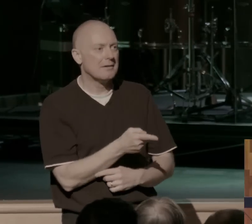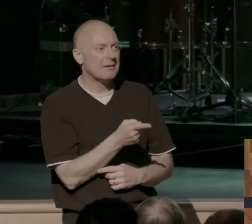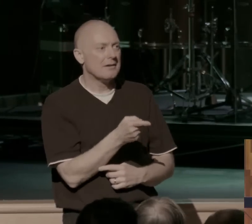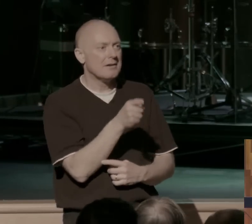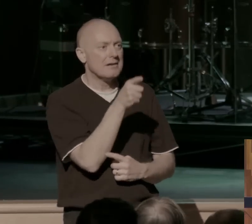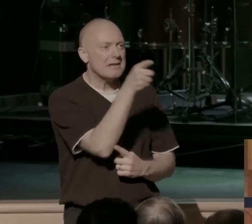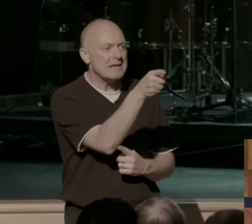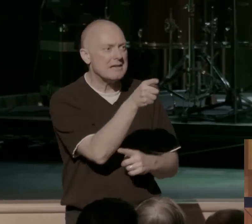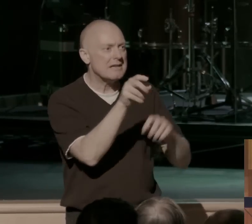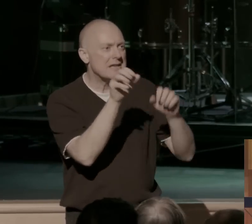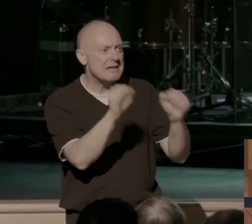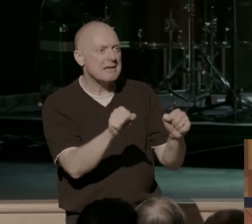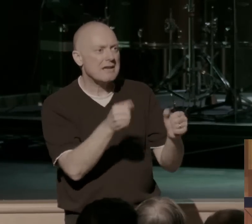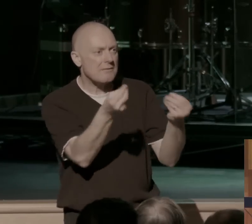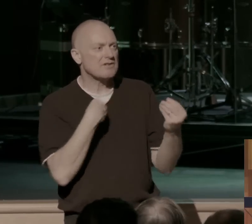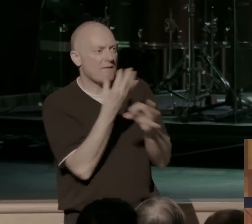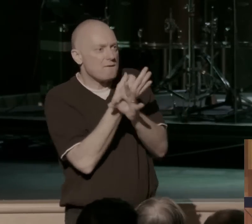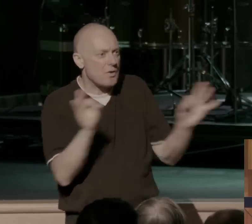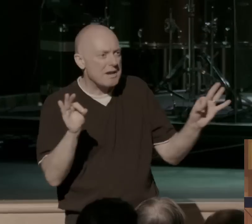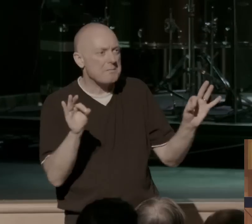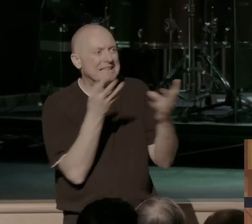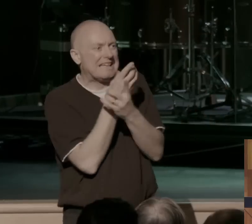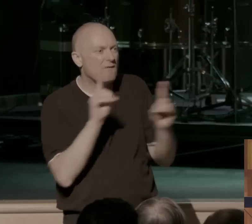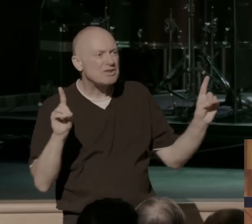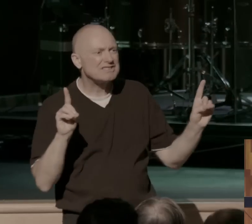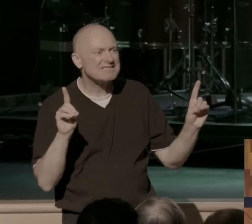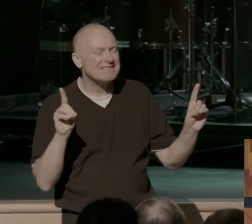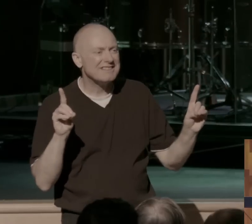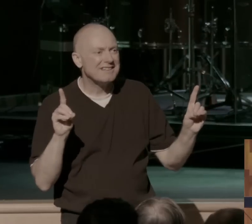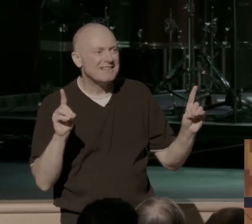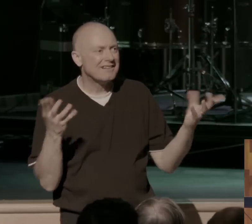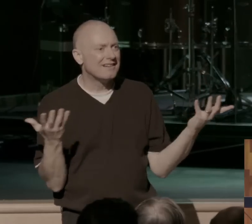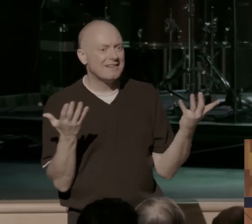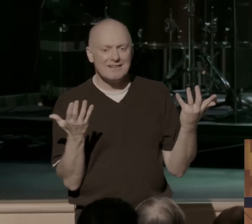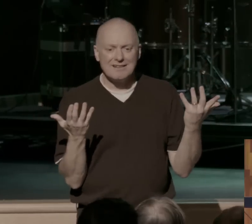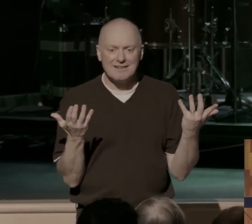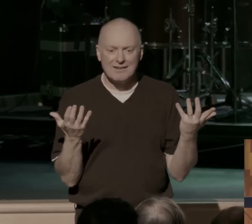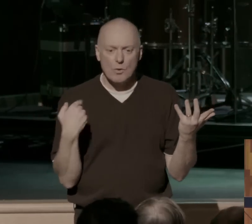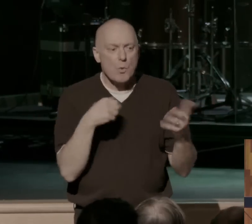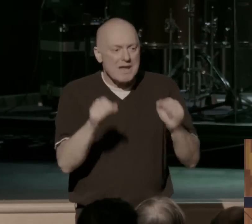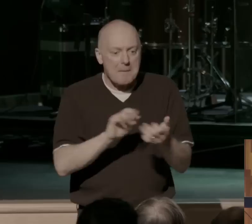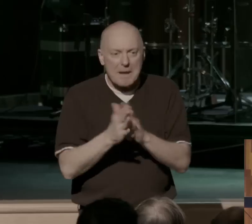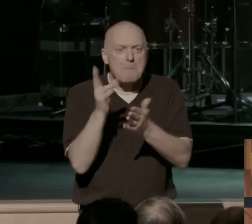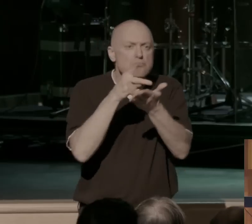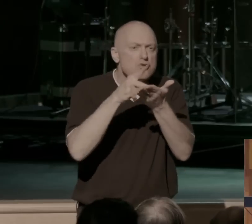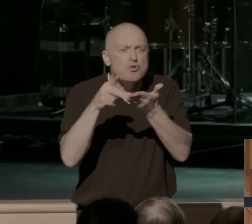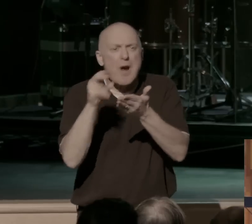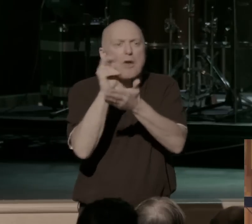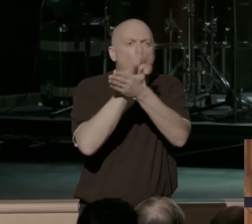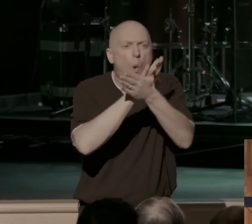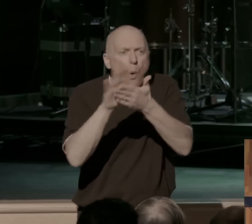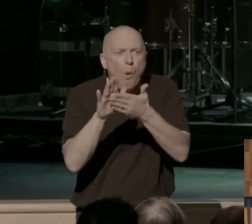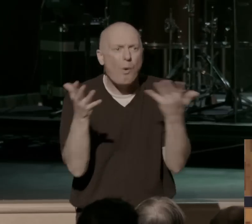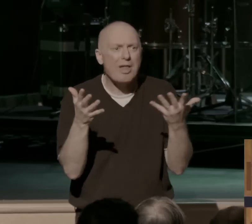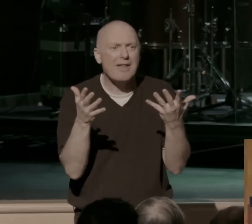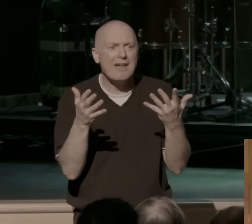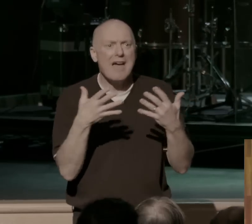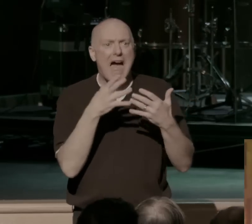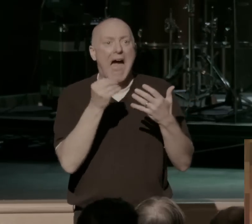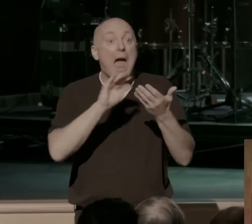for our freedom, for our deliverance. Jesus, we can be called pure and holy and how we can become friends of God because of